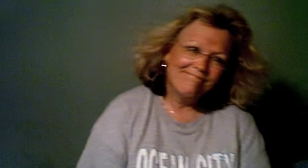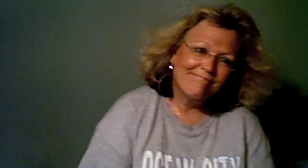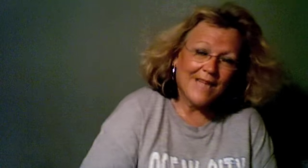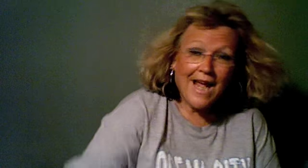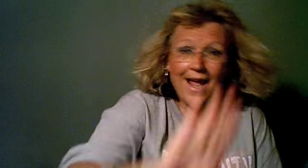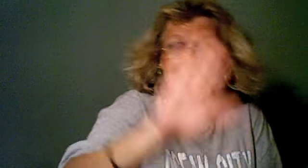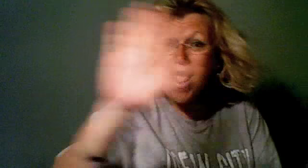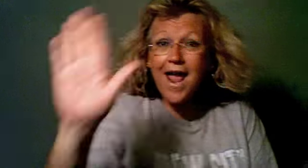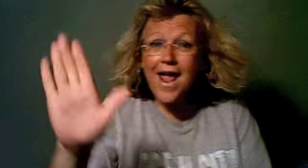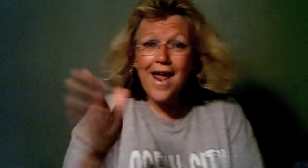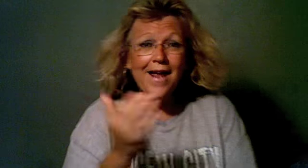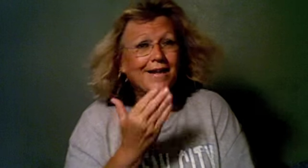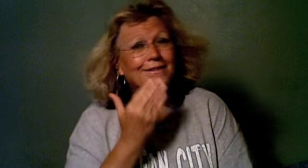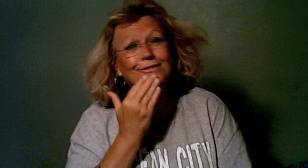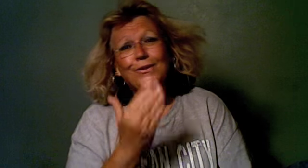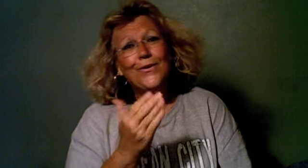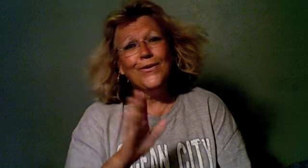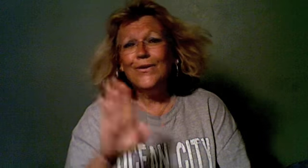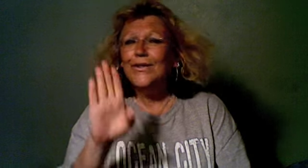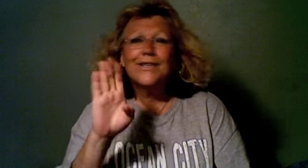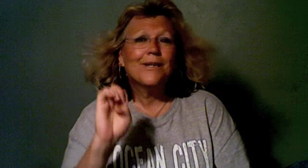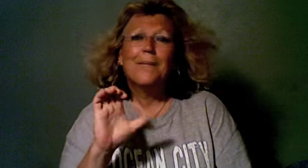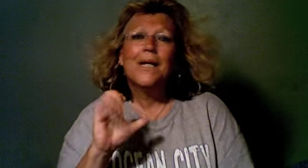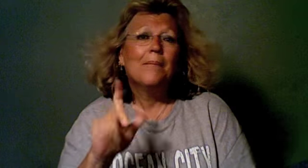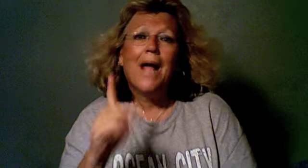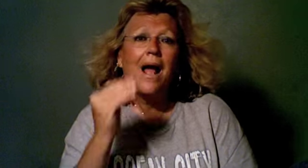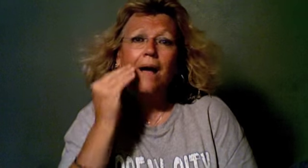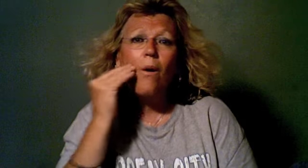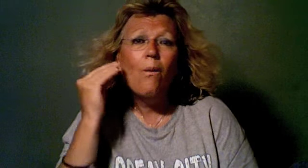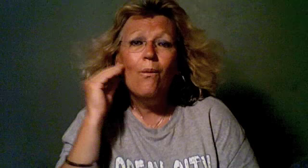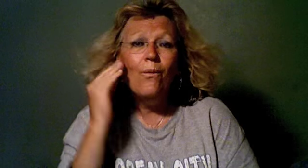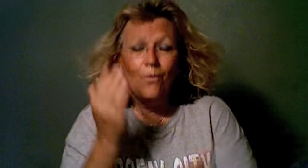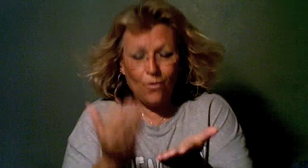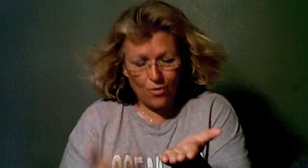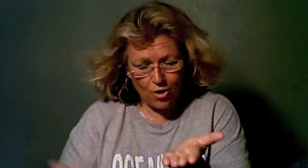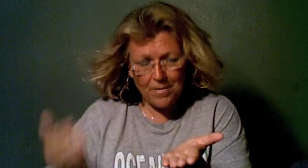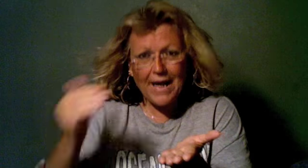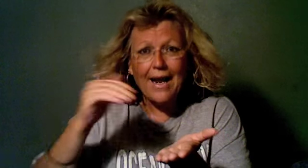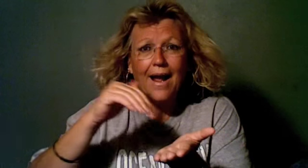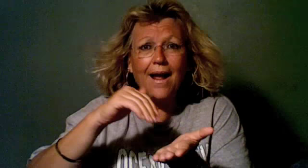Hey, it's good to be back home again.